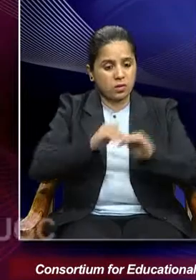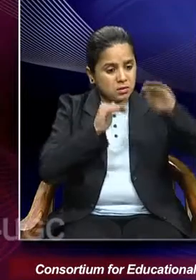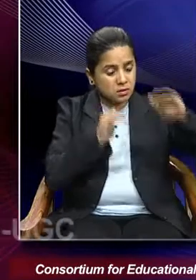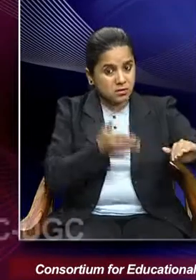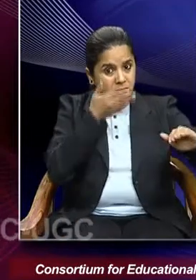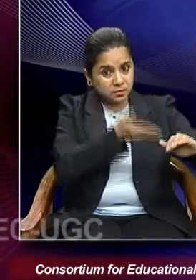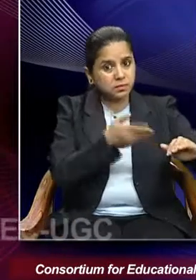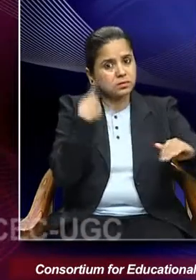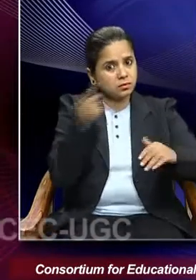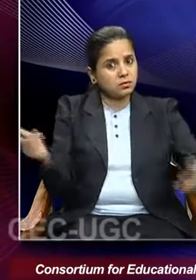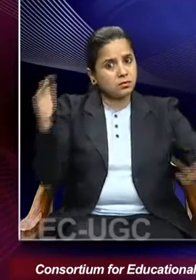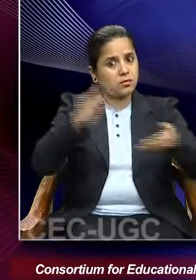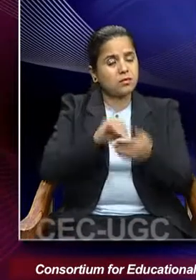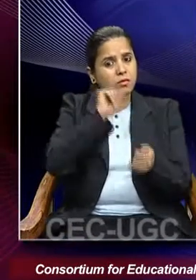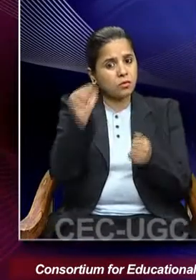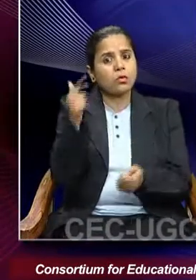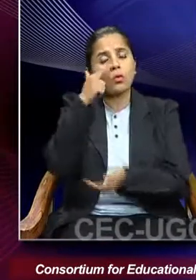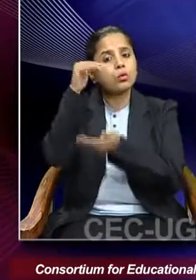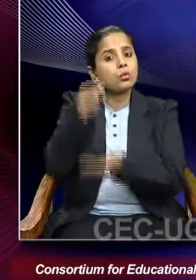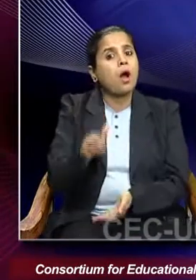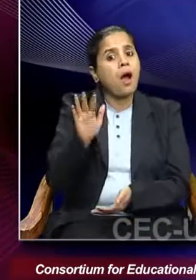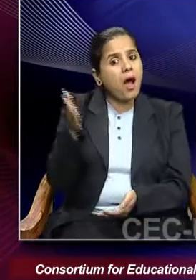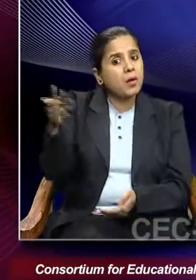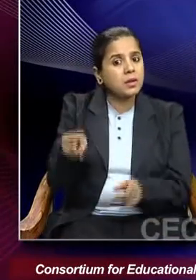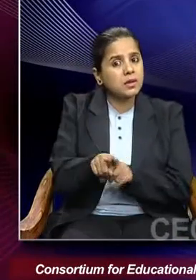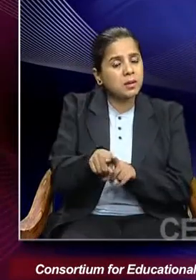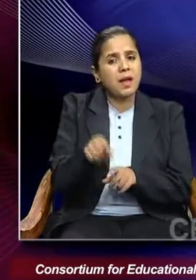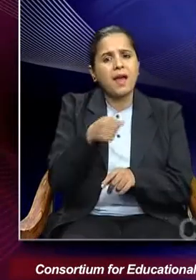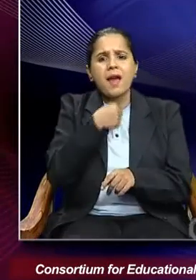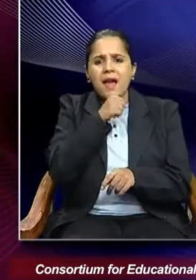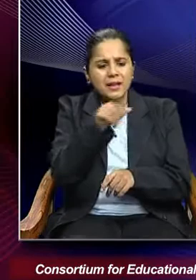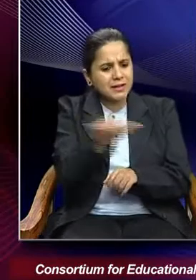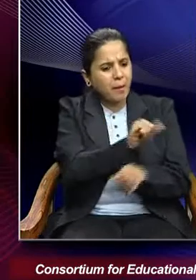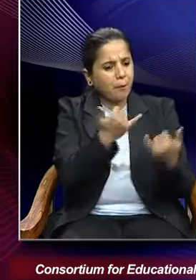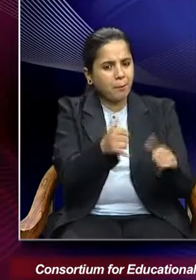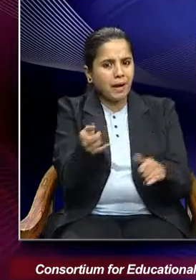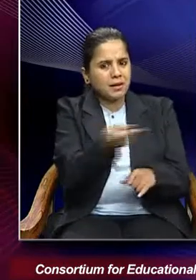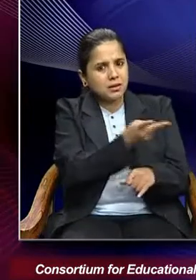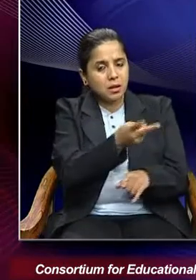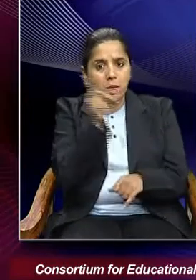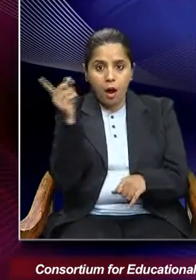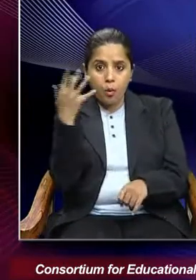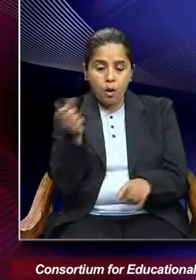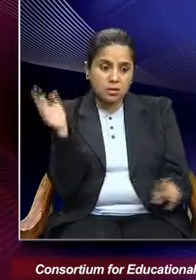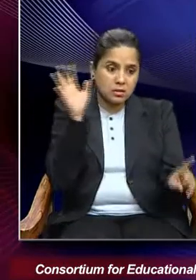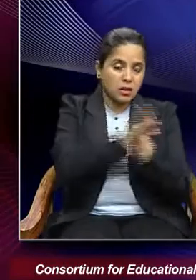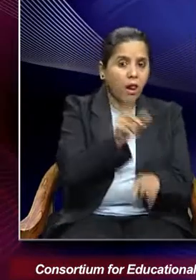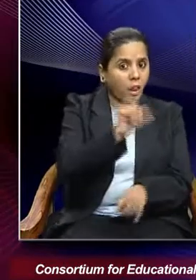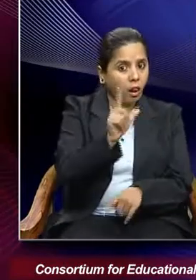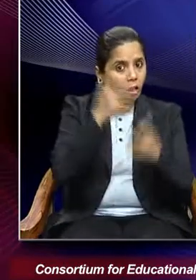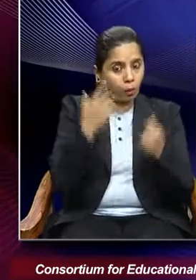who had his daughters as her playmates. So all these facts are